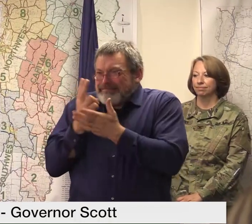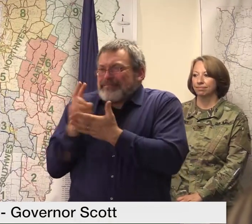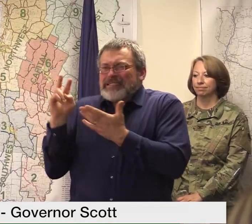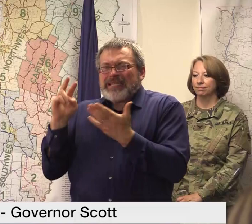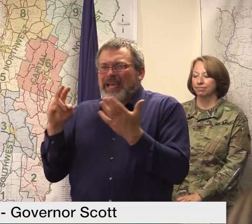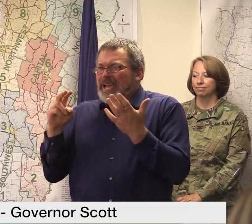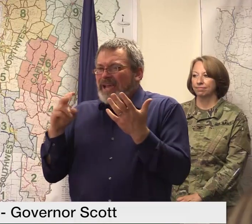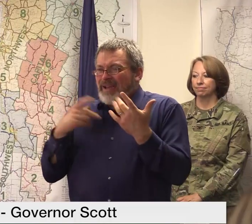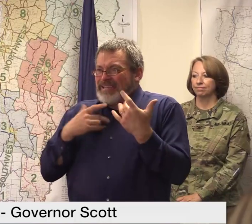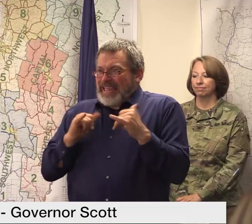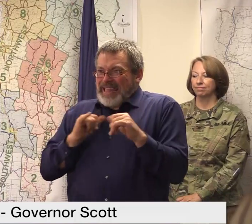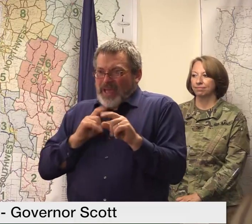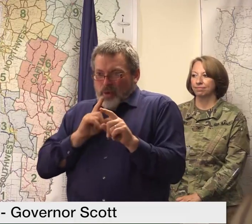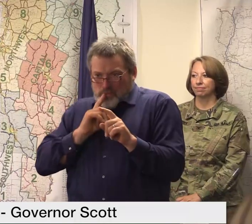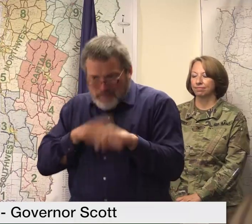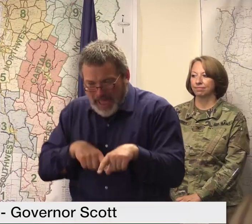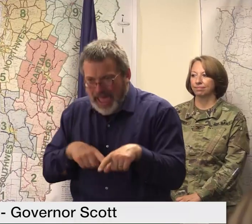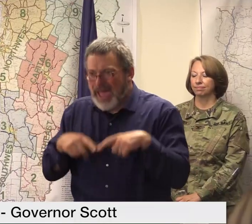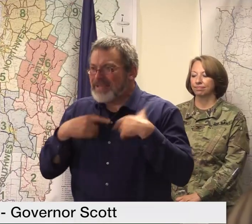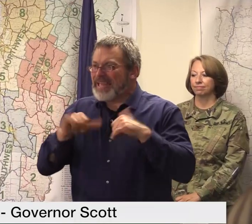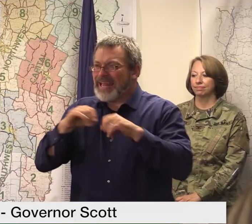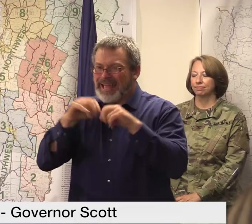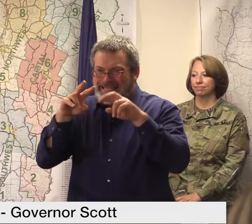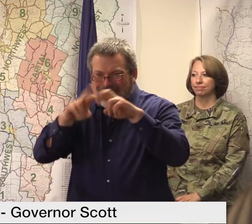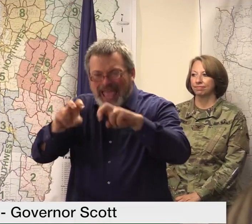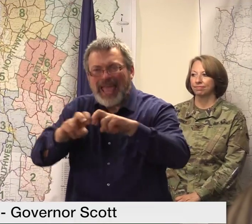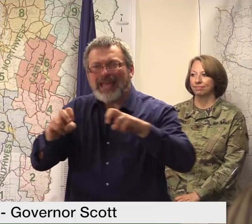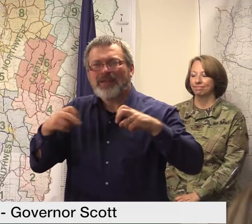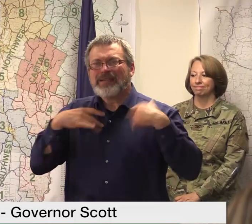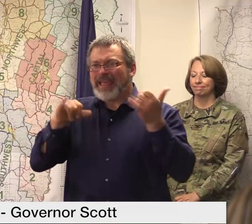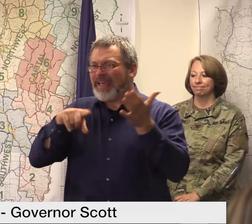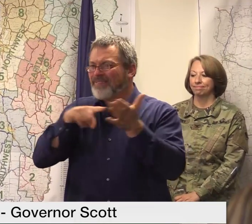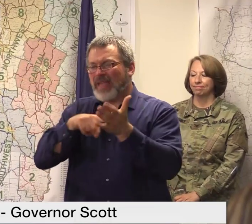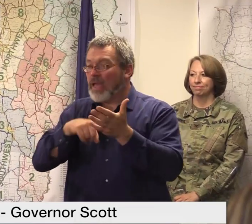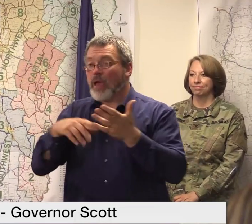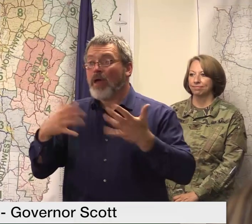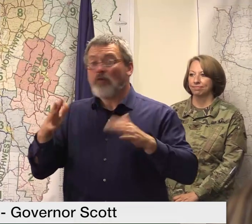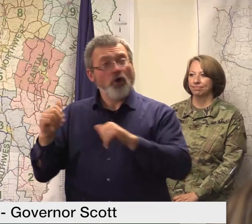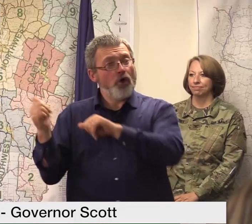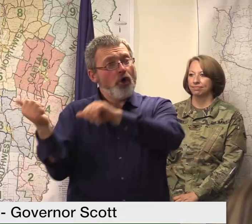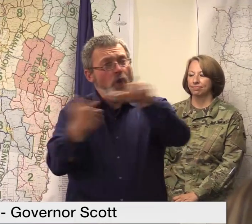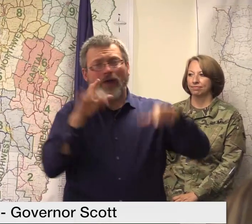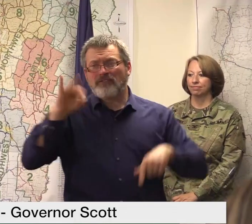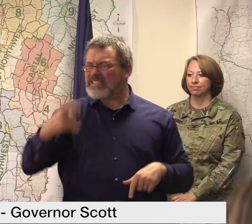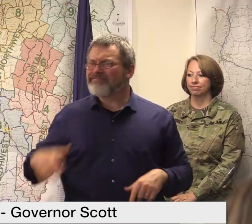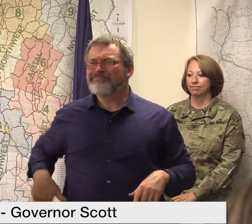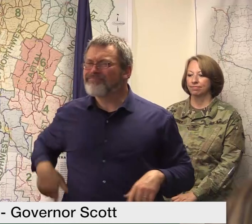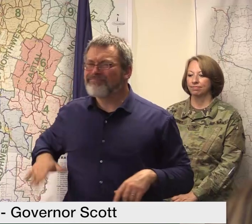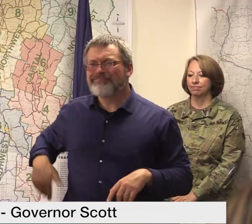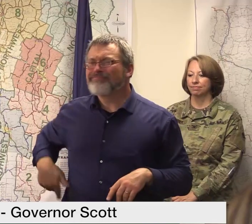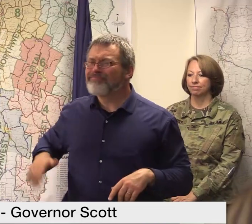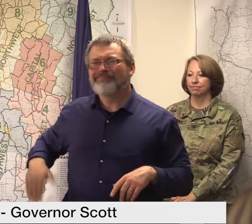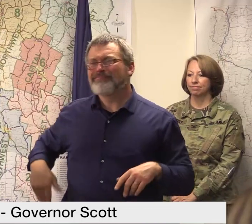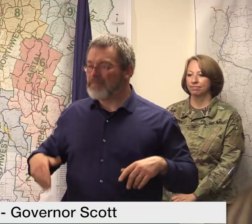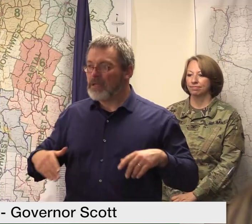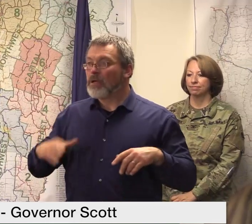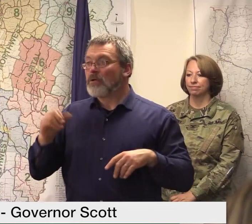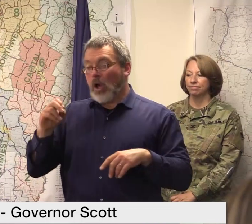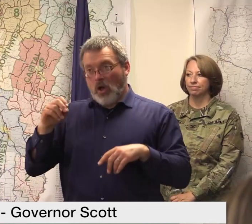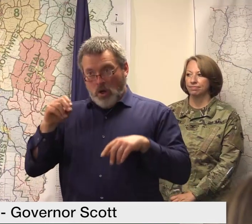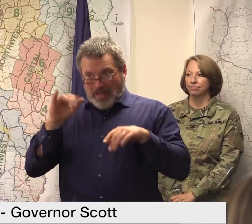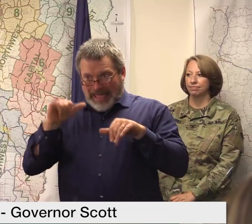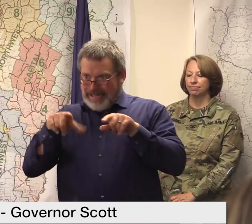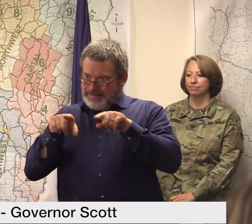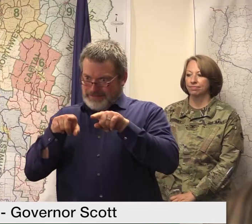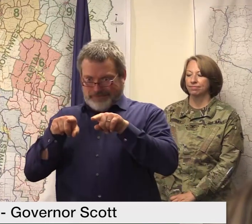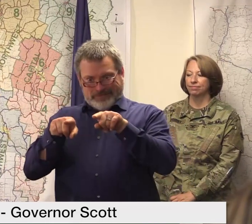um so we'll update them as best as we can um and um and then we'll have